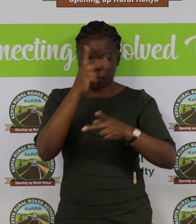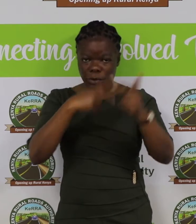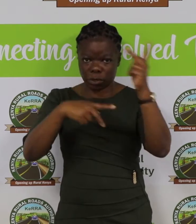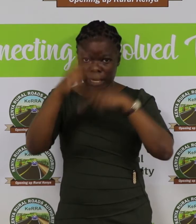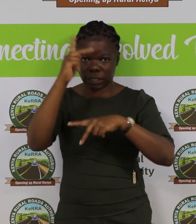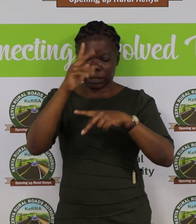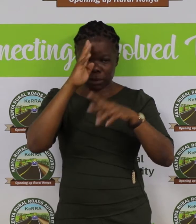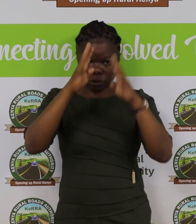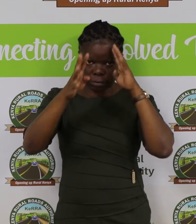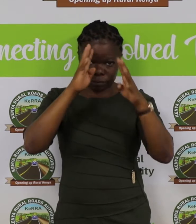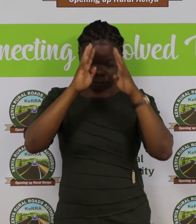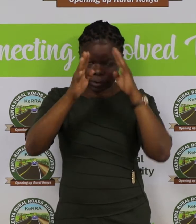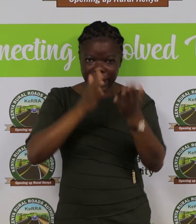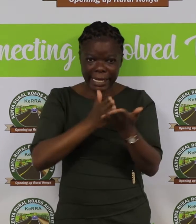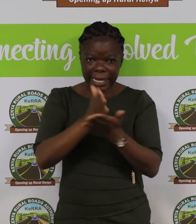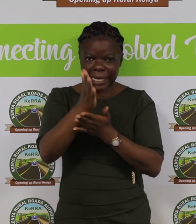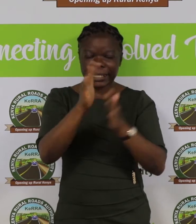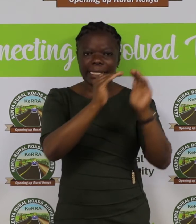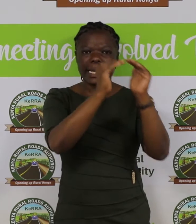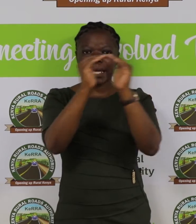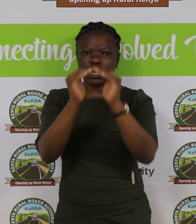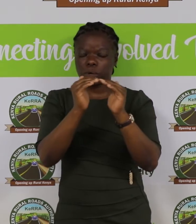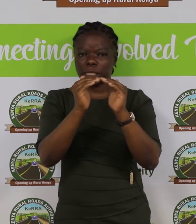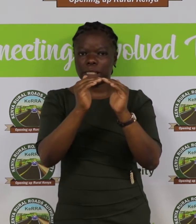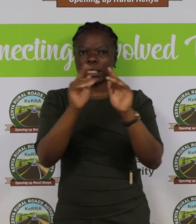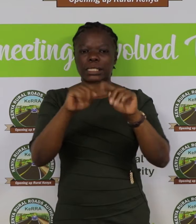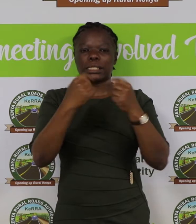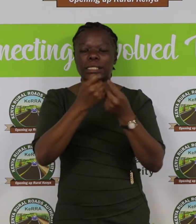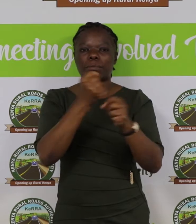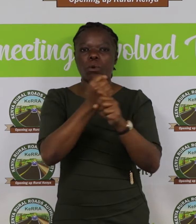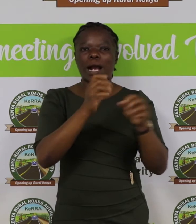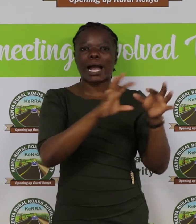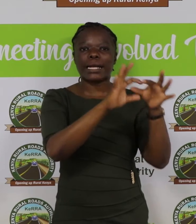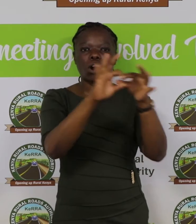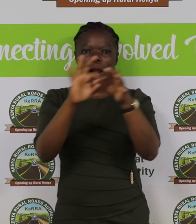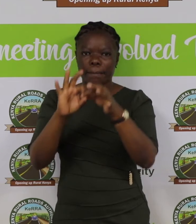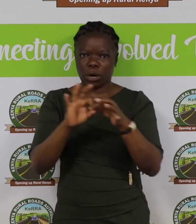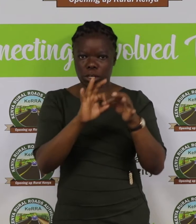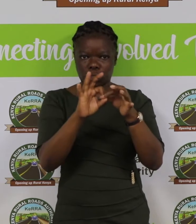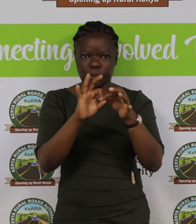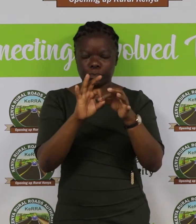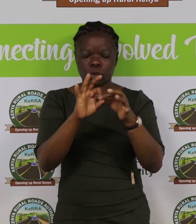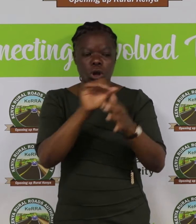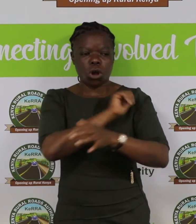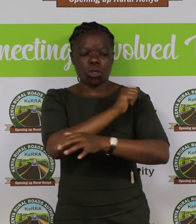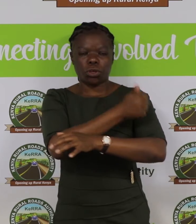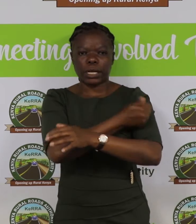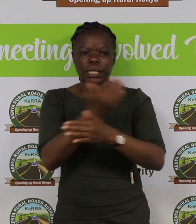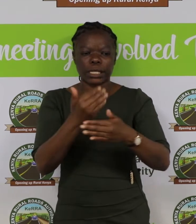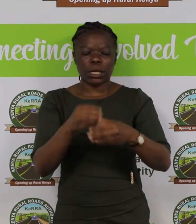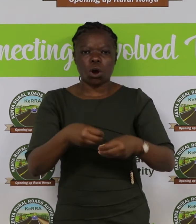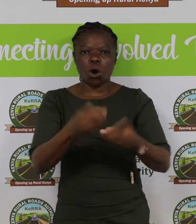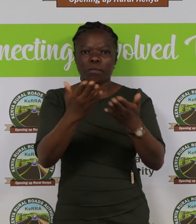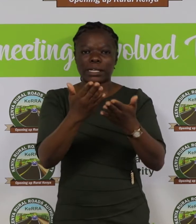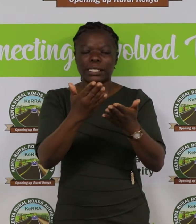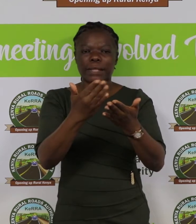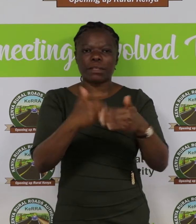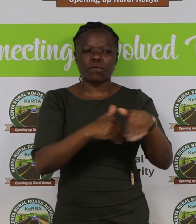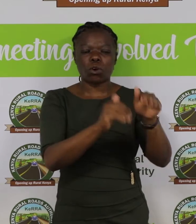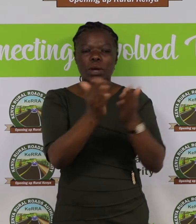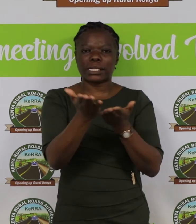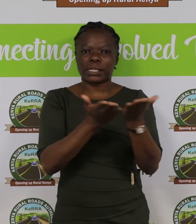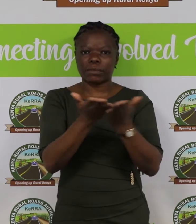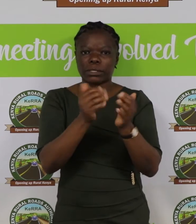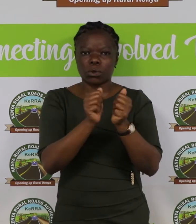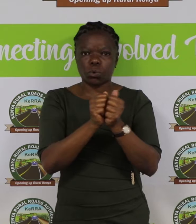integrity, equity, teamwork and collaboration. The authority offers the following services with